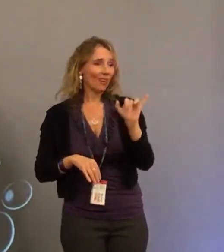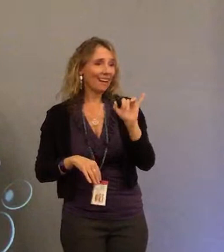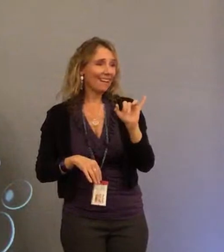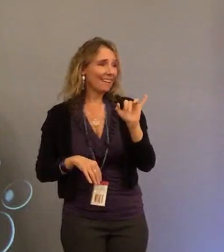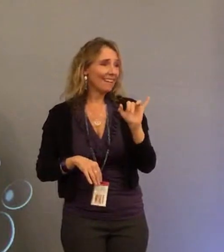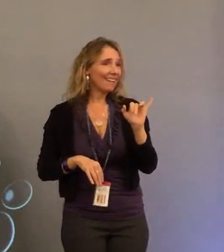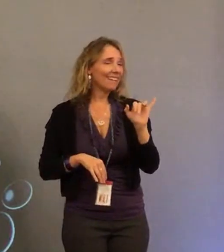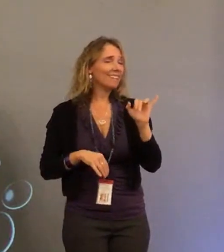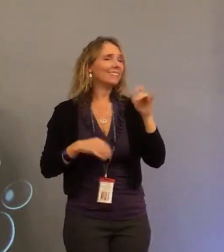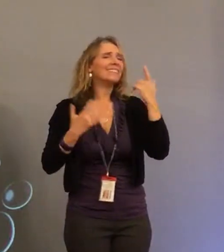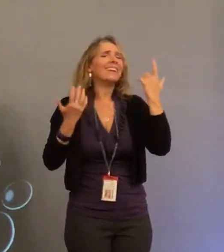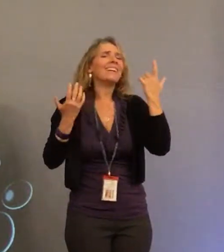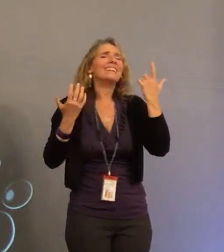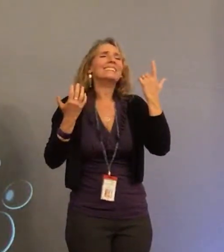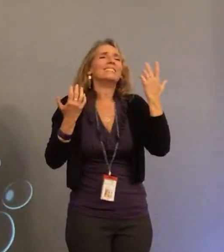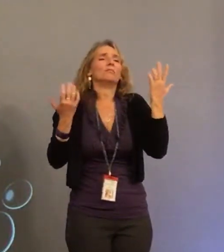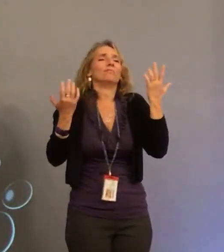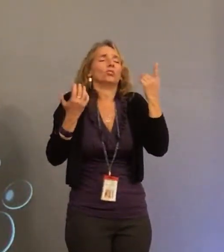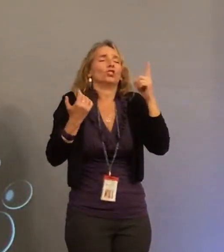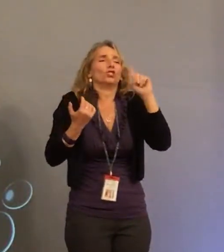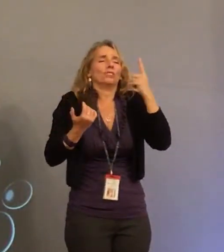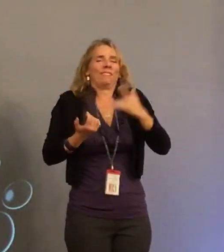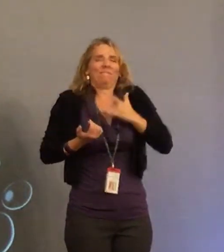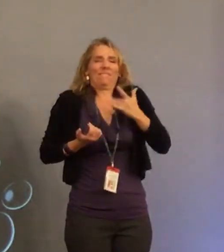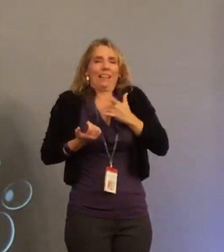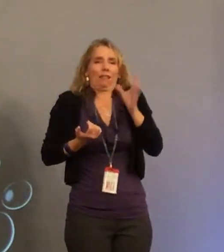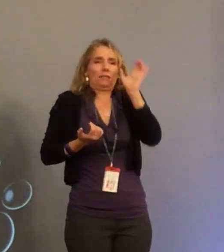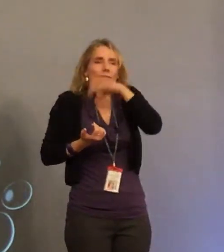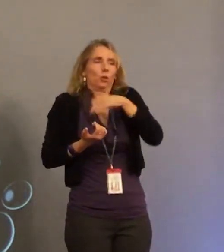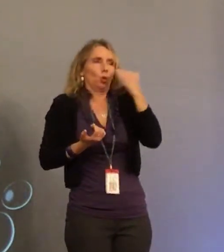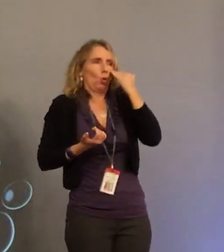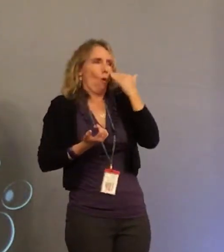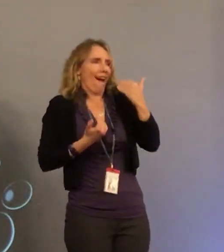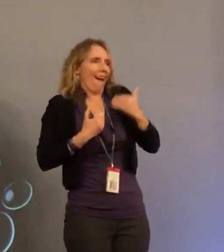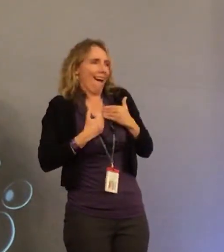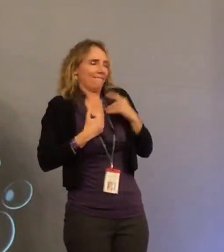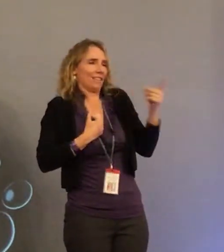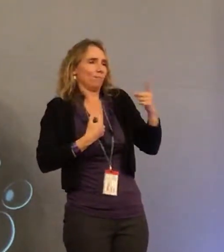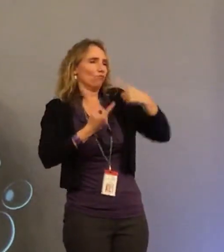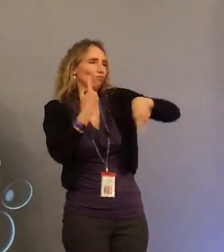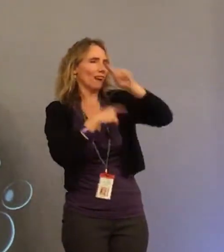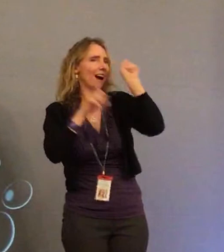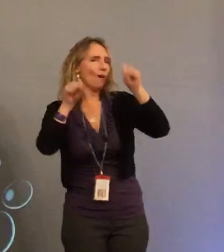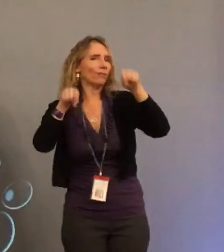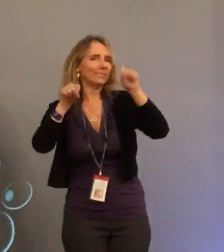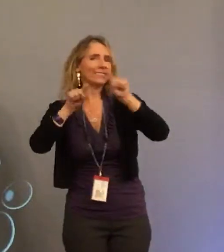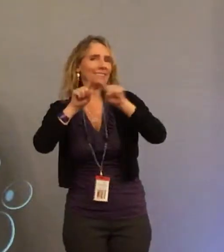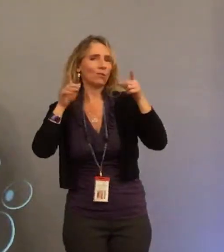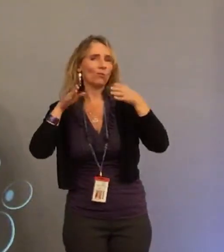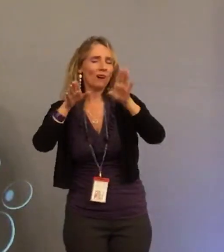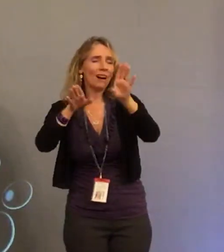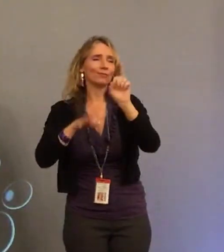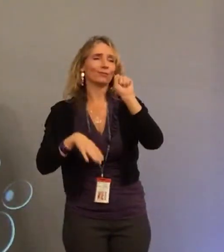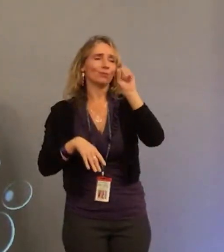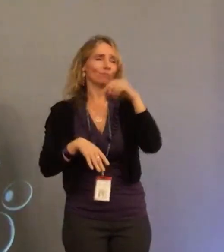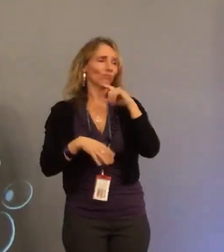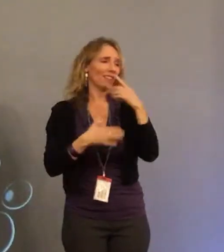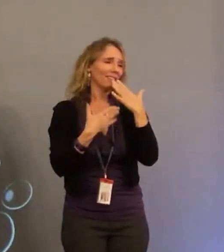presence, and I hope that others feel the same way. It's just a feeling. You know, you know,